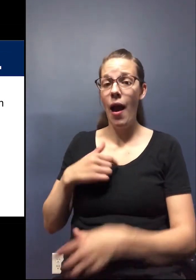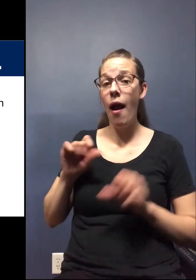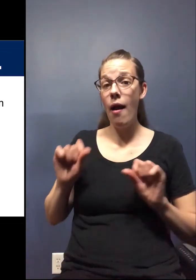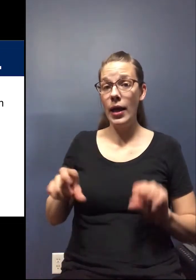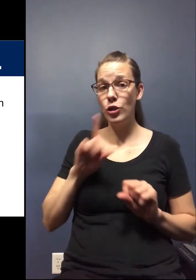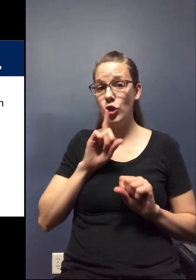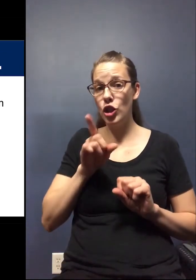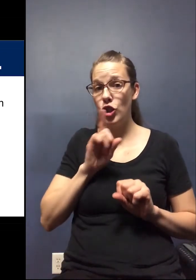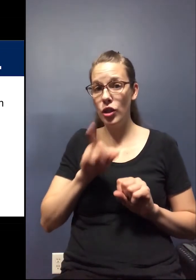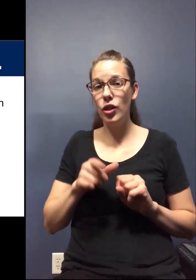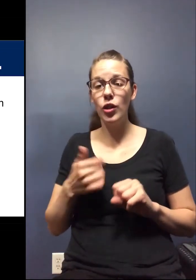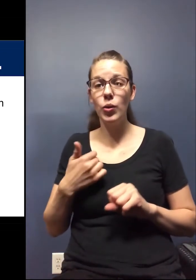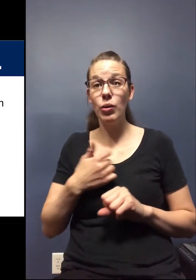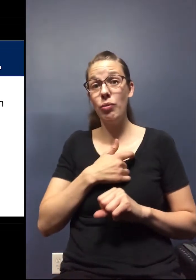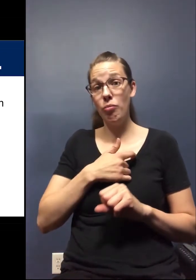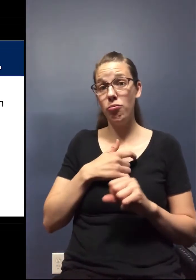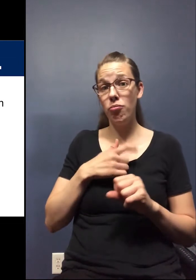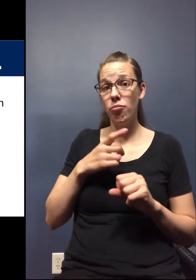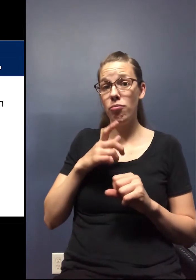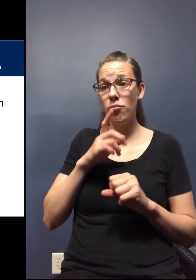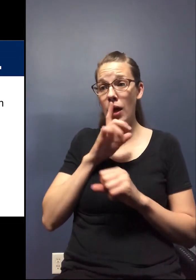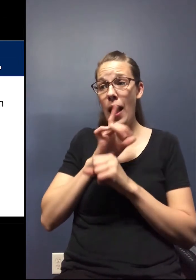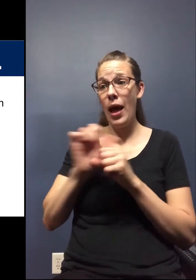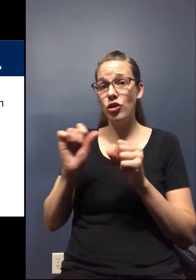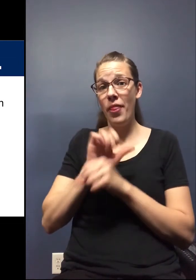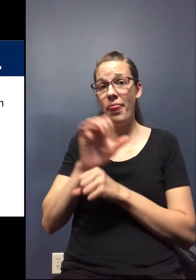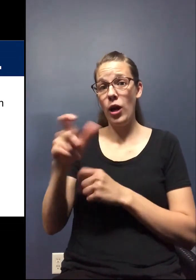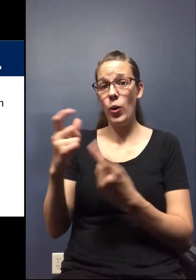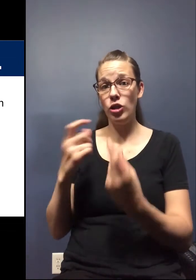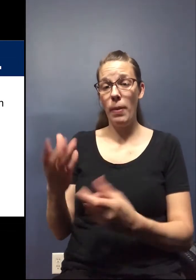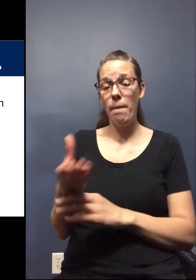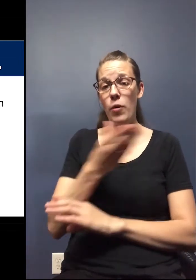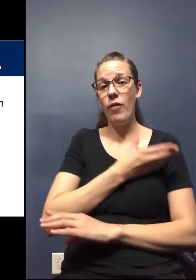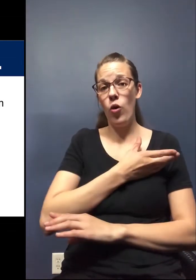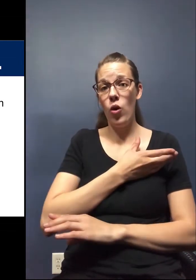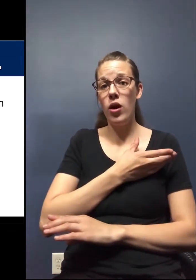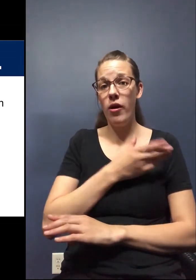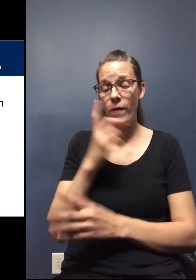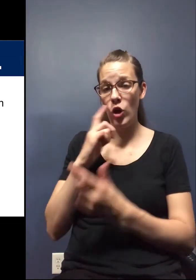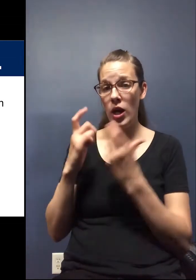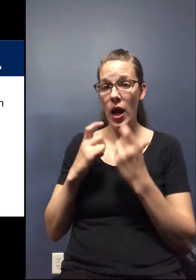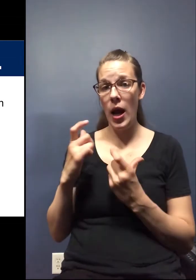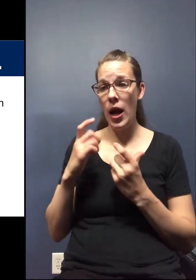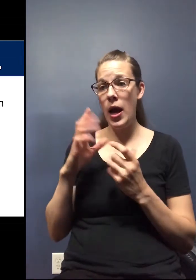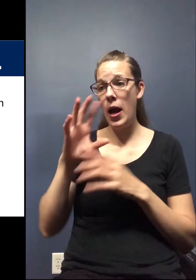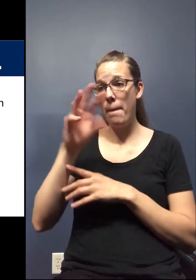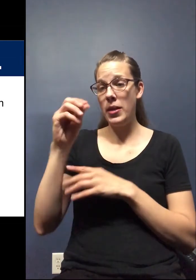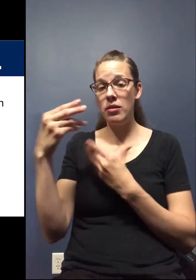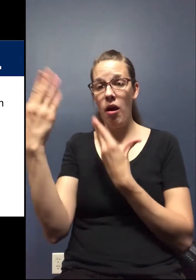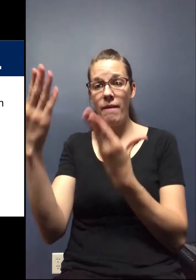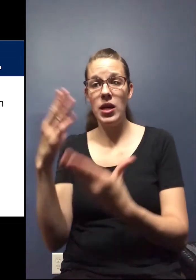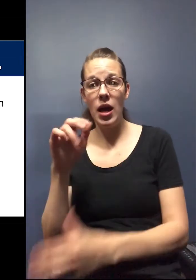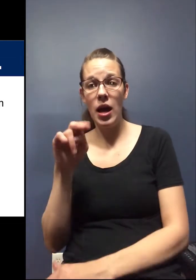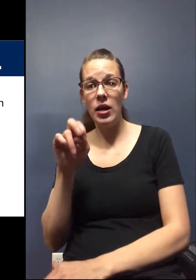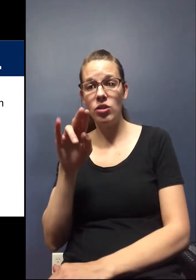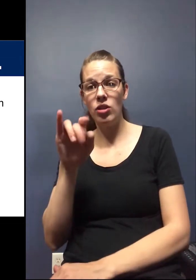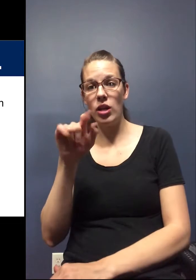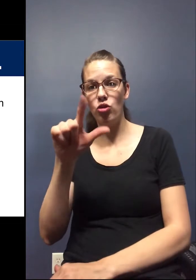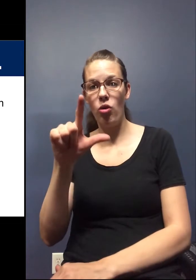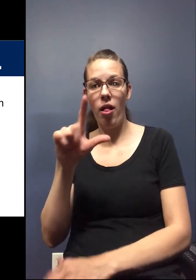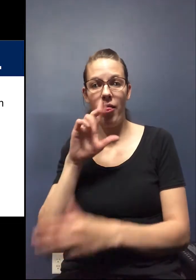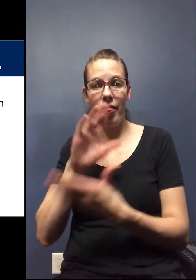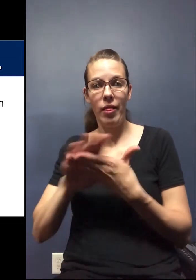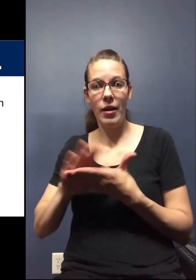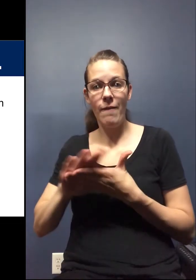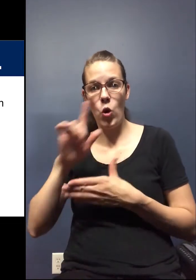can. So we we did actually get that question early on for companies that are offering industrial cleaning for